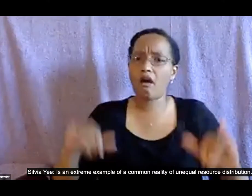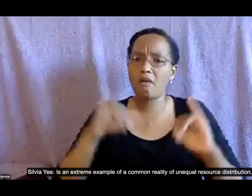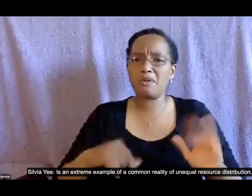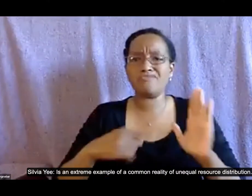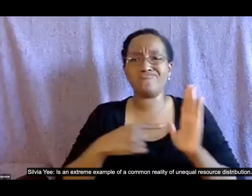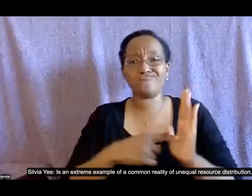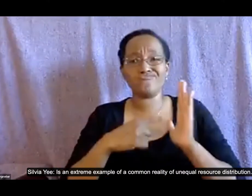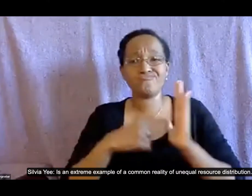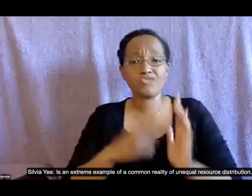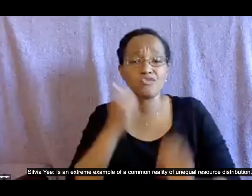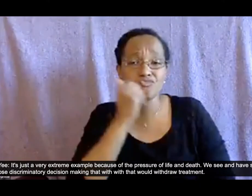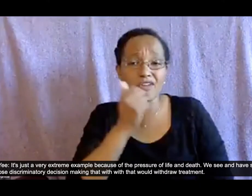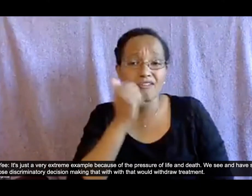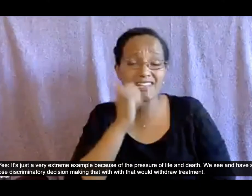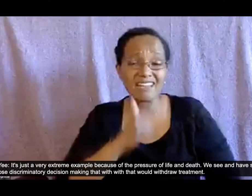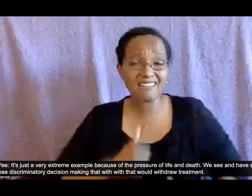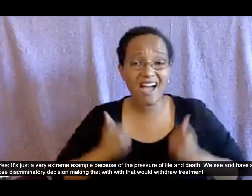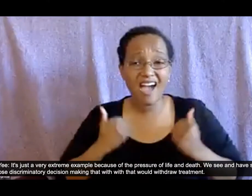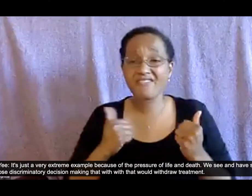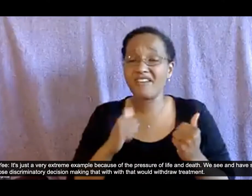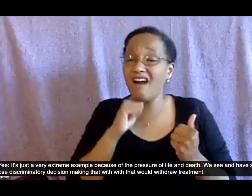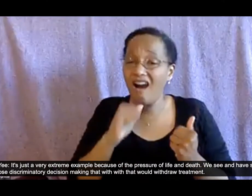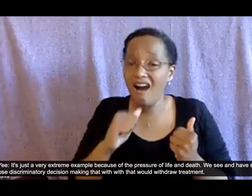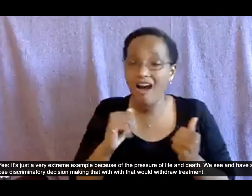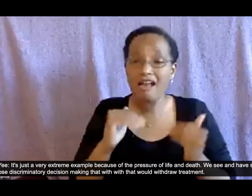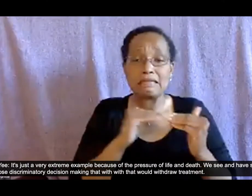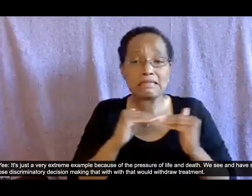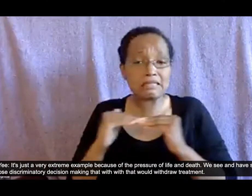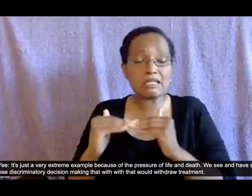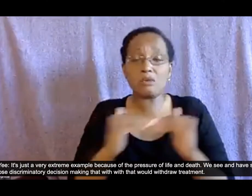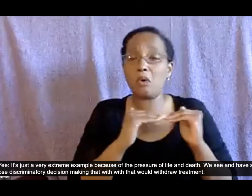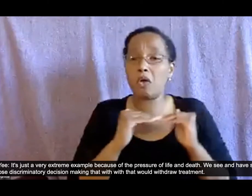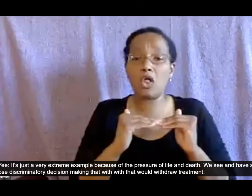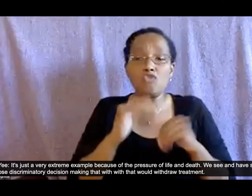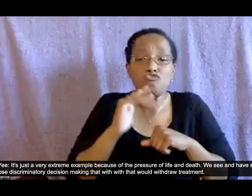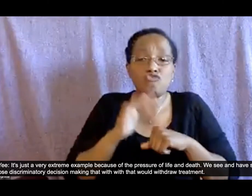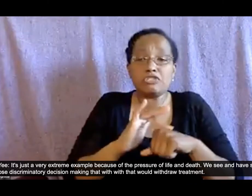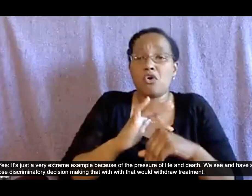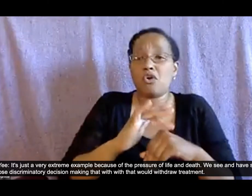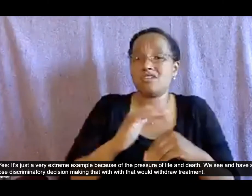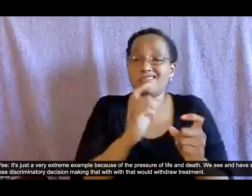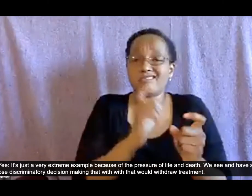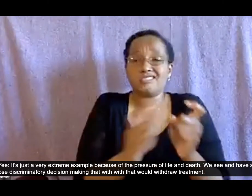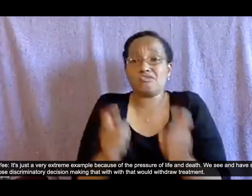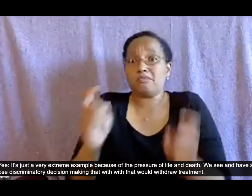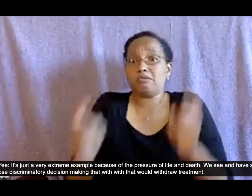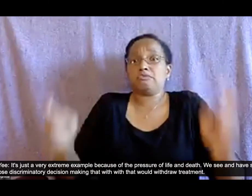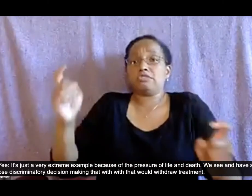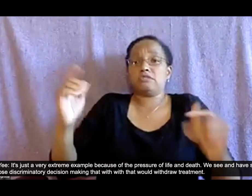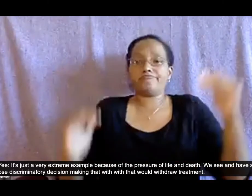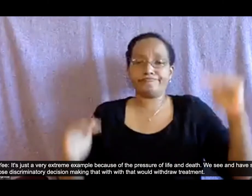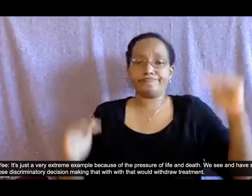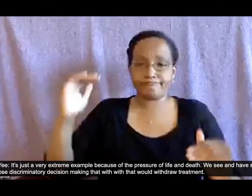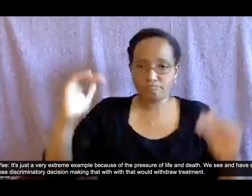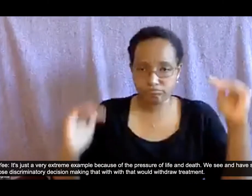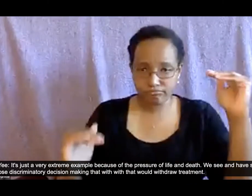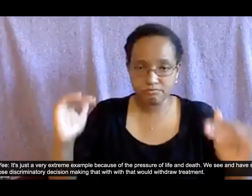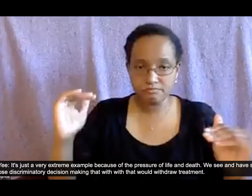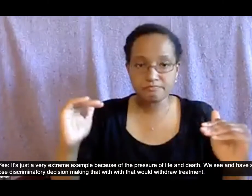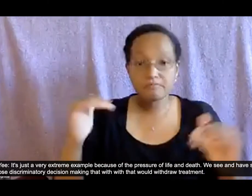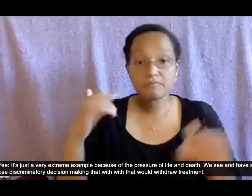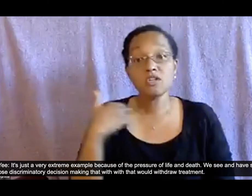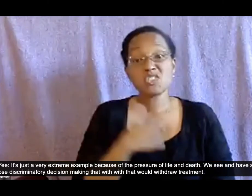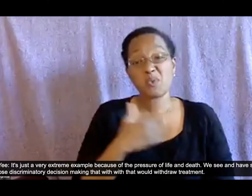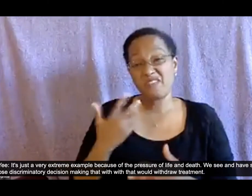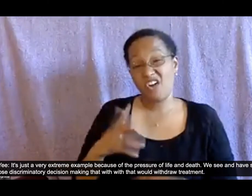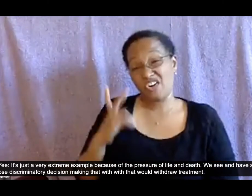it's just a very extreme example because of the pressure of life and death we see and have seen